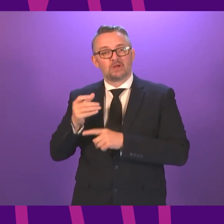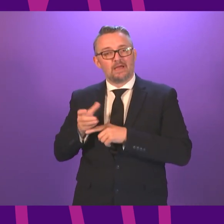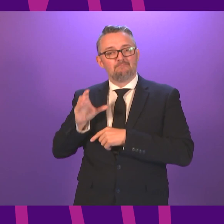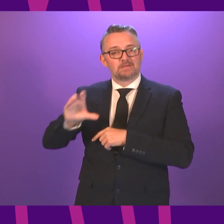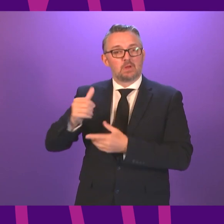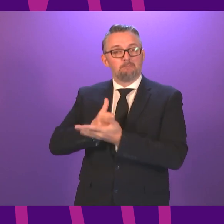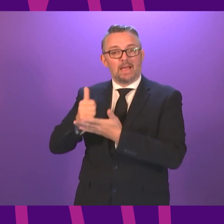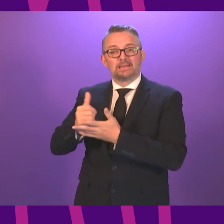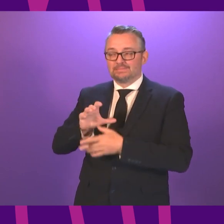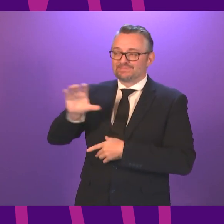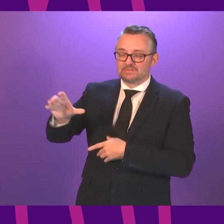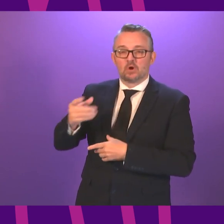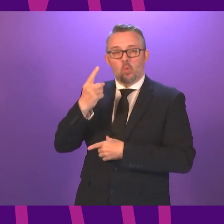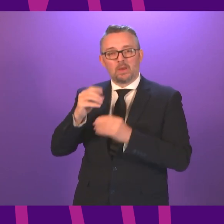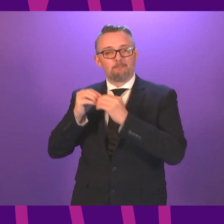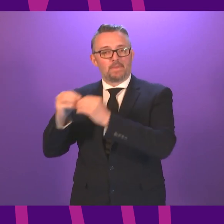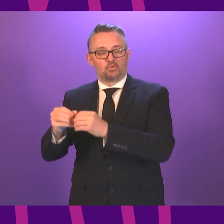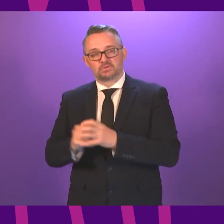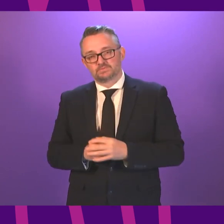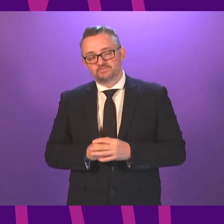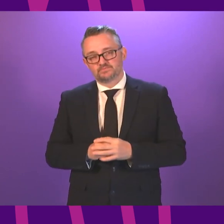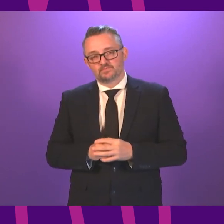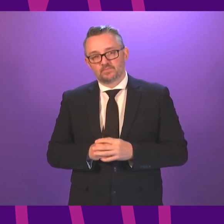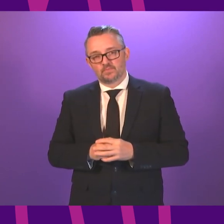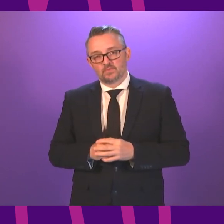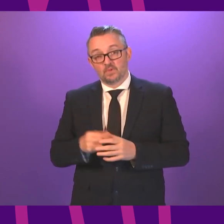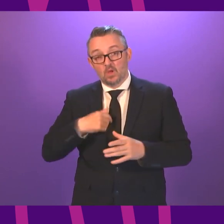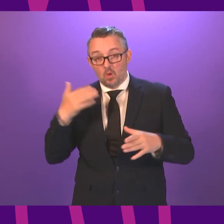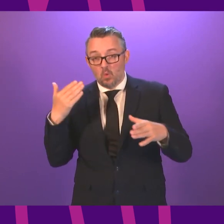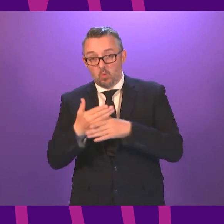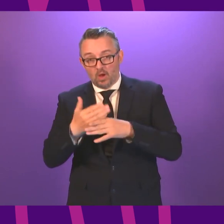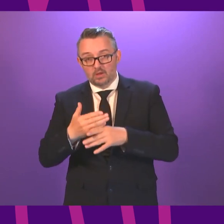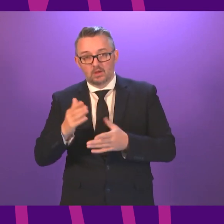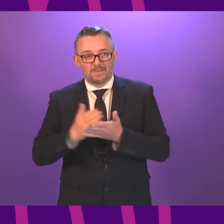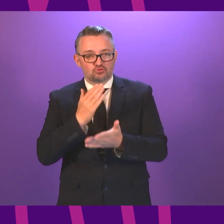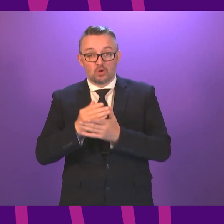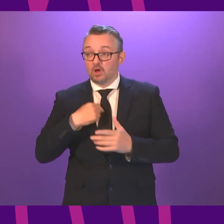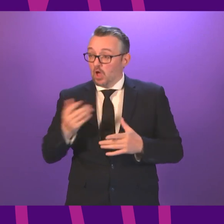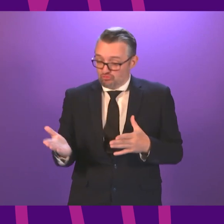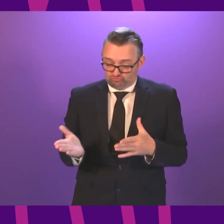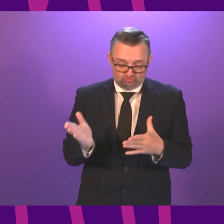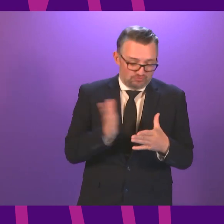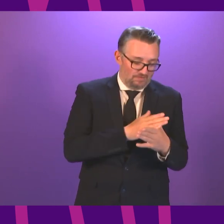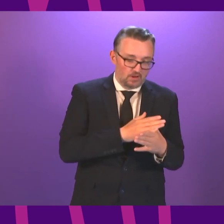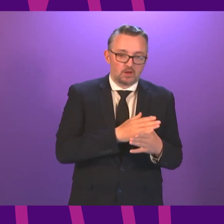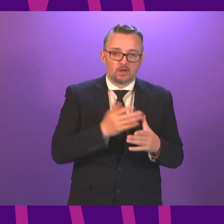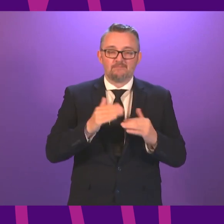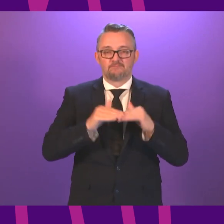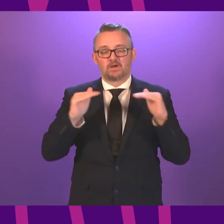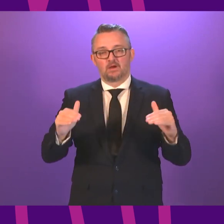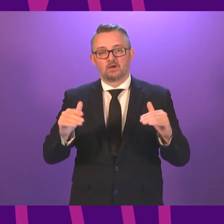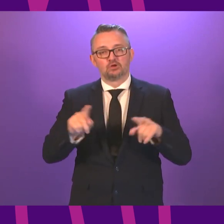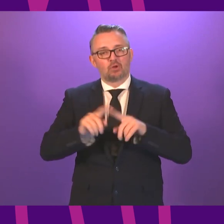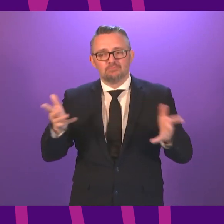further £1 billion. We will work to ensure that our recovery is a fair one. We will promote fair work,